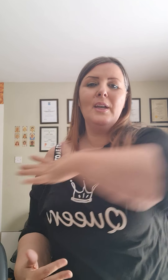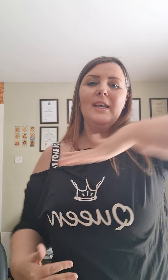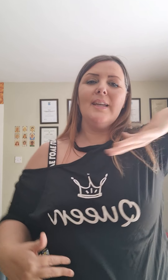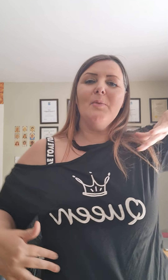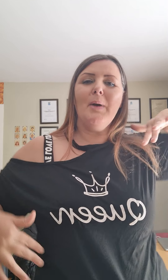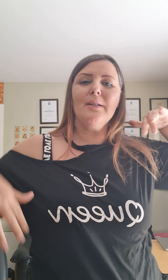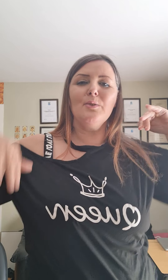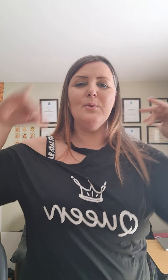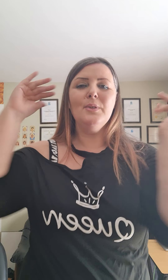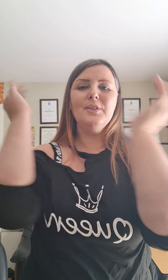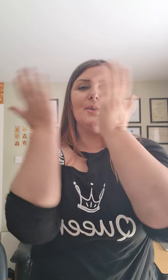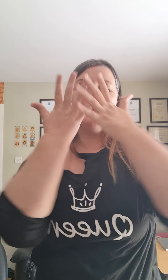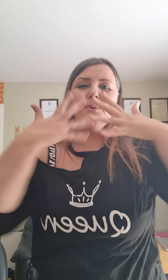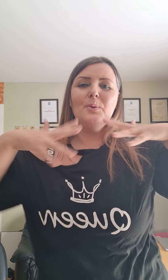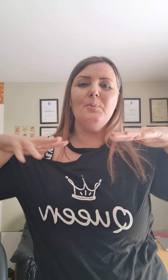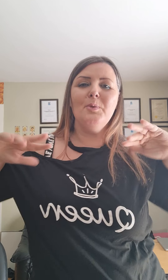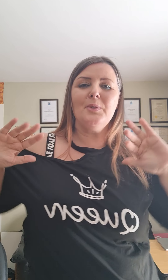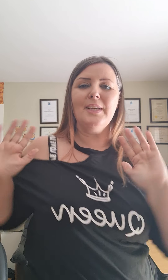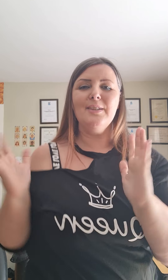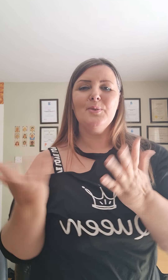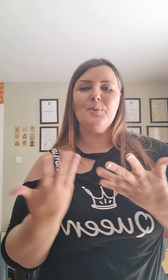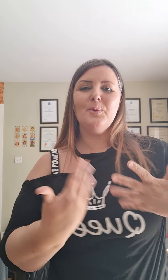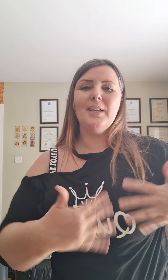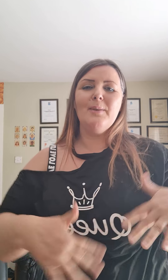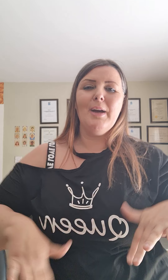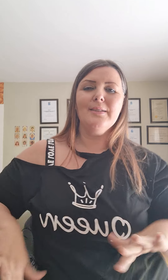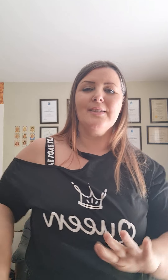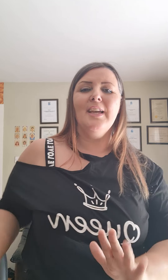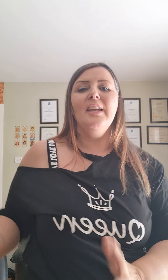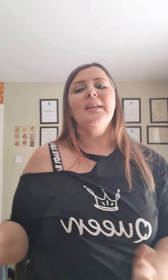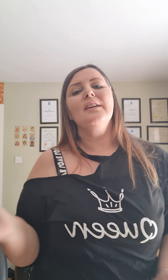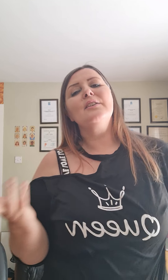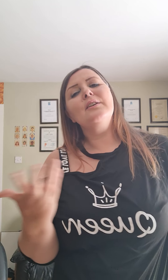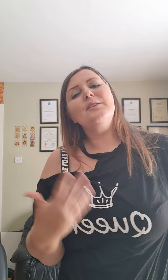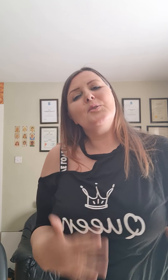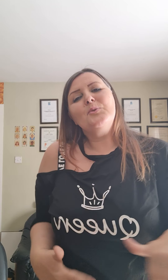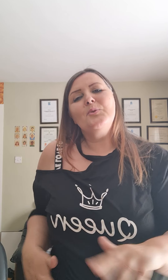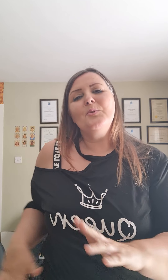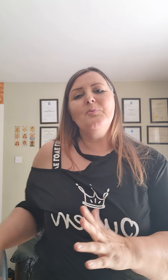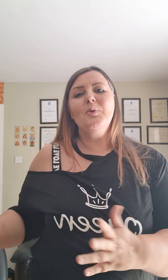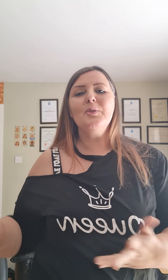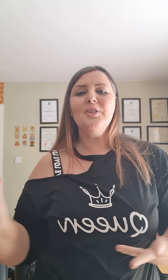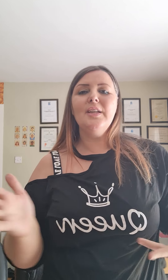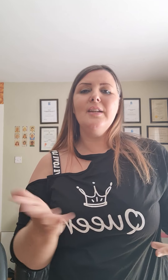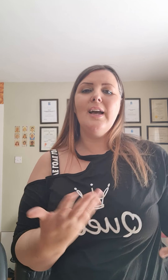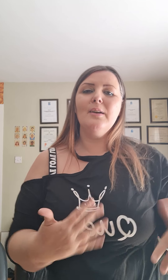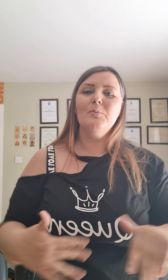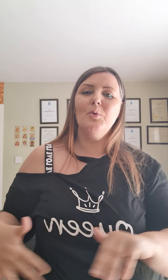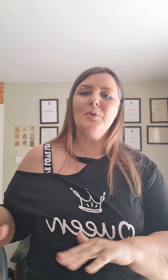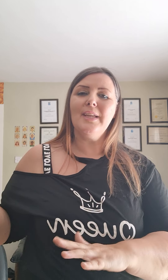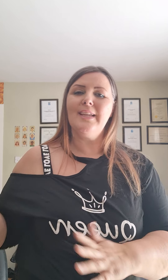He has to give power over the left. He has to his mind him and an understanding.